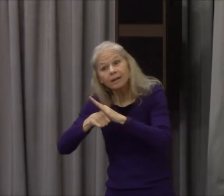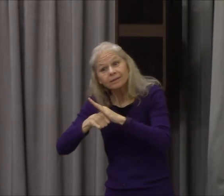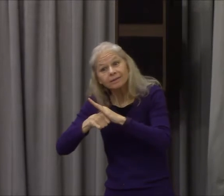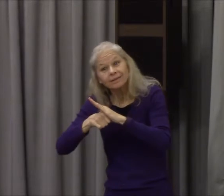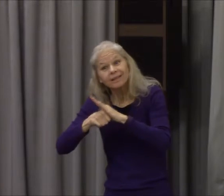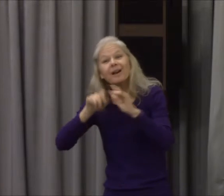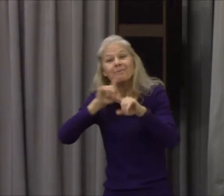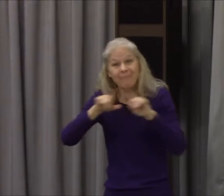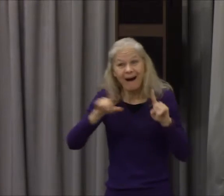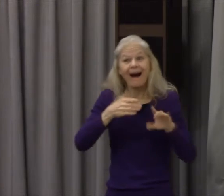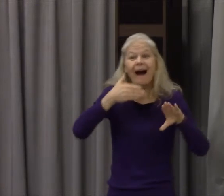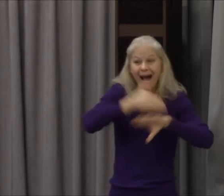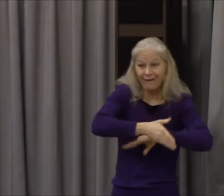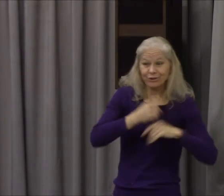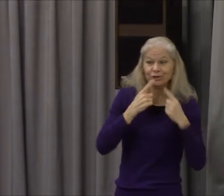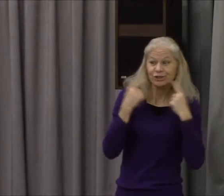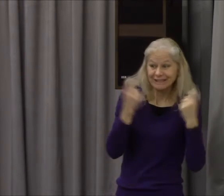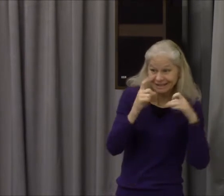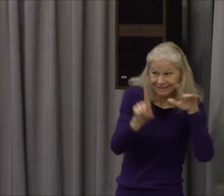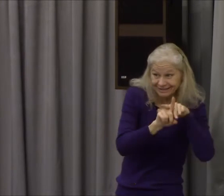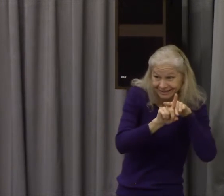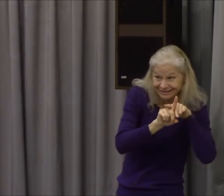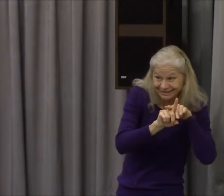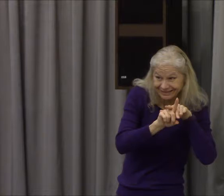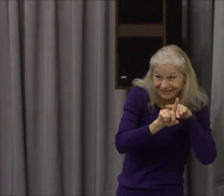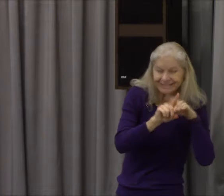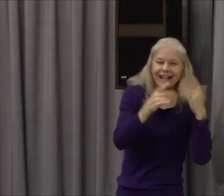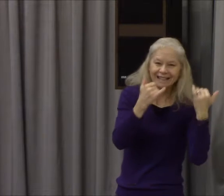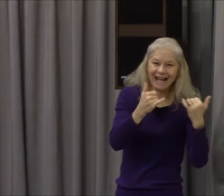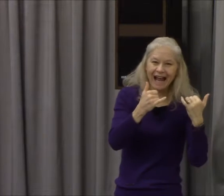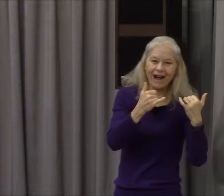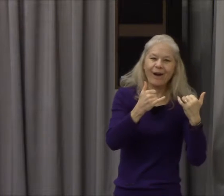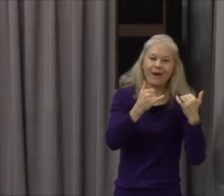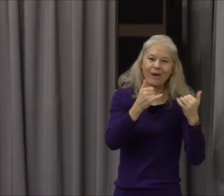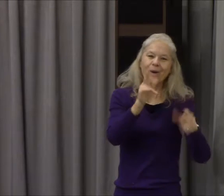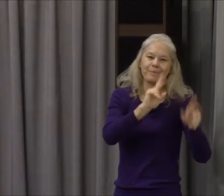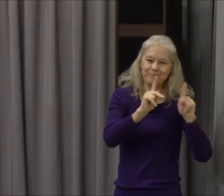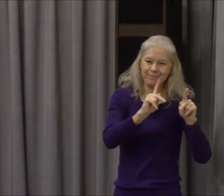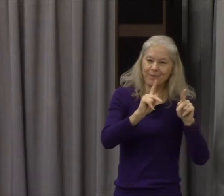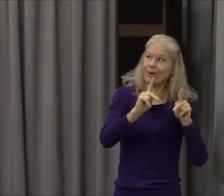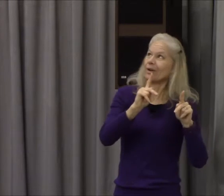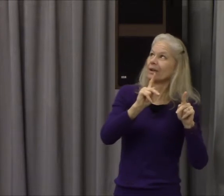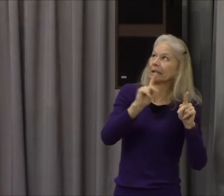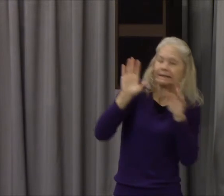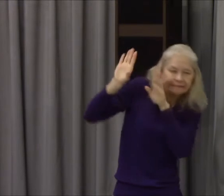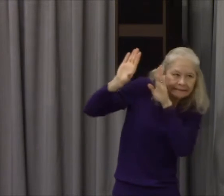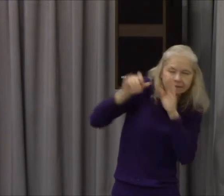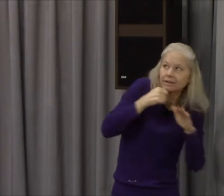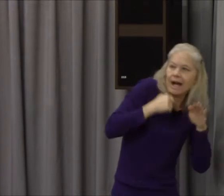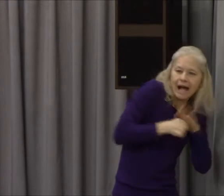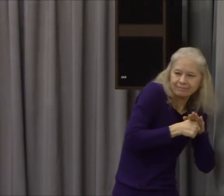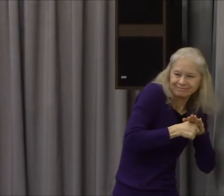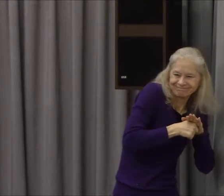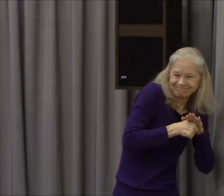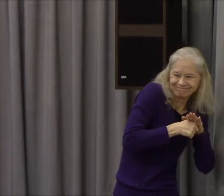you see he's appeared in power and glory in multiple ways and he continues reaching out to mankind